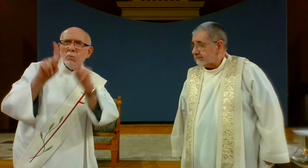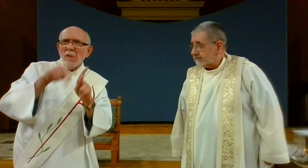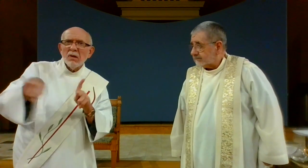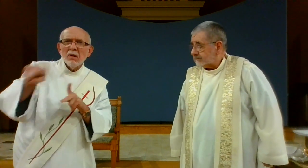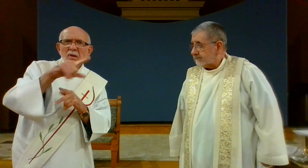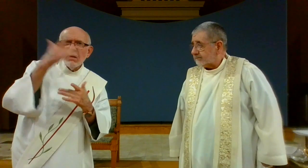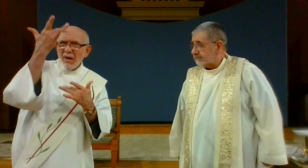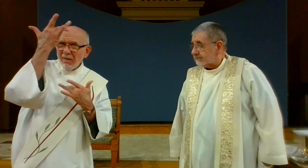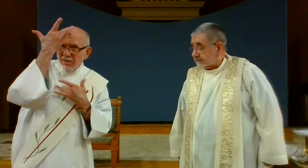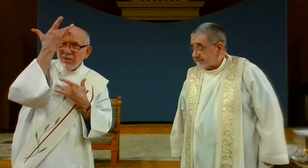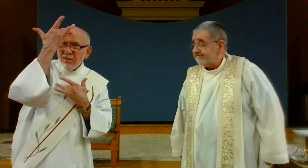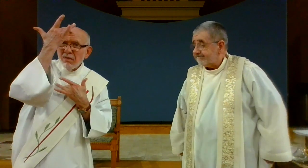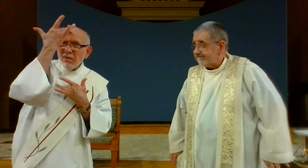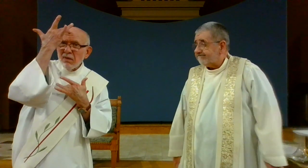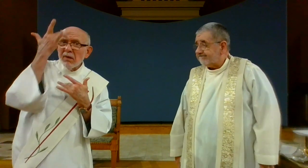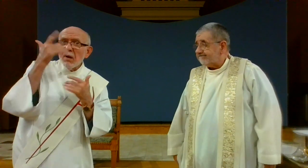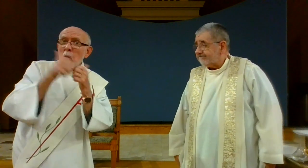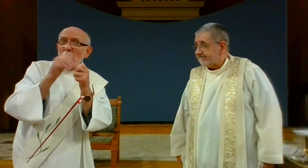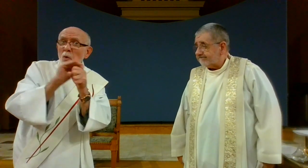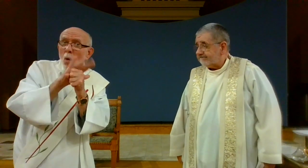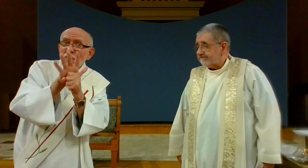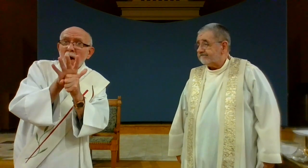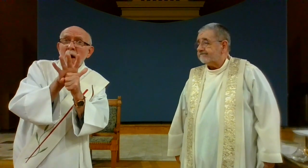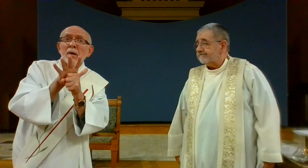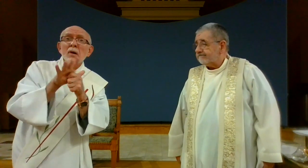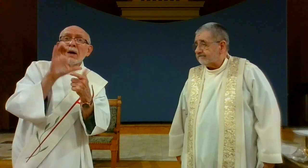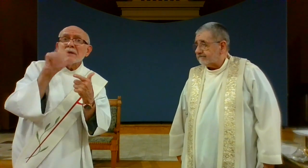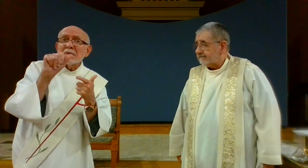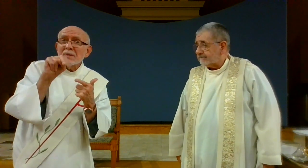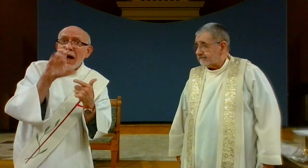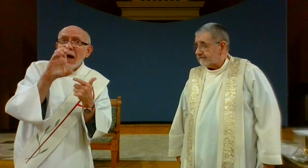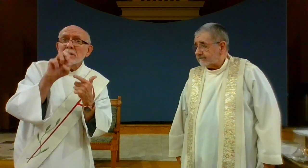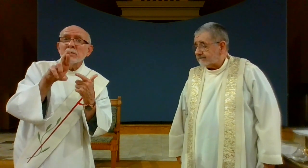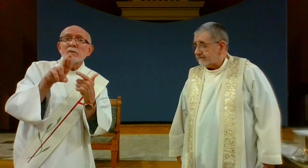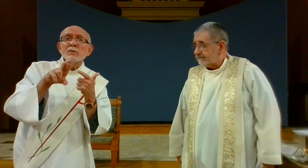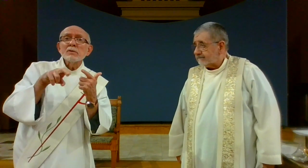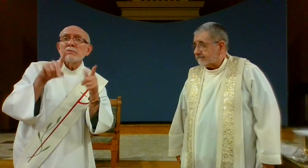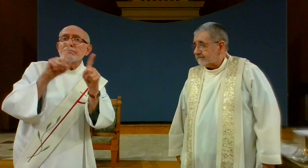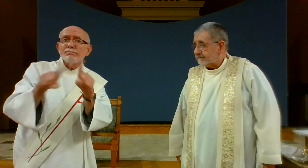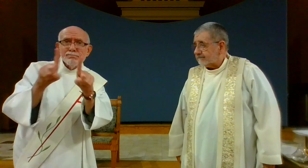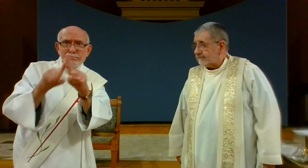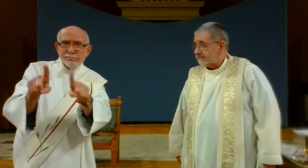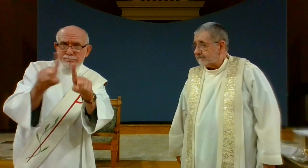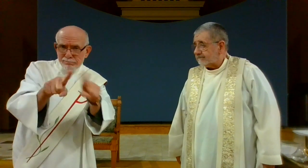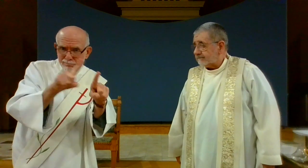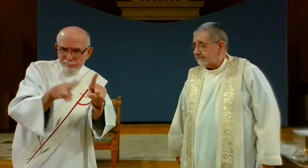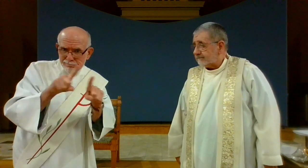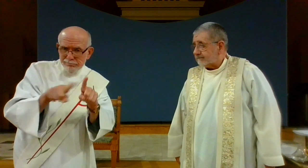we pray for those who are ill whether it be from COVID cancer any other